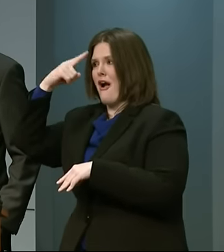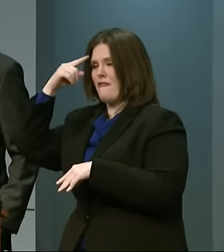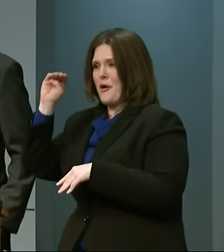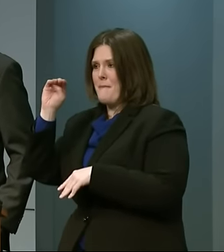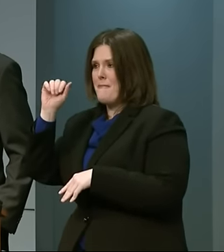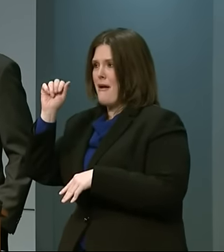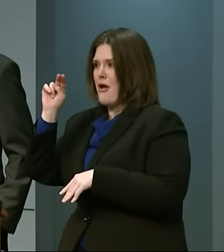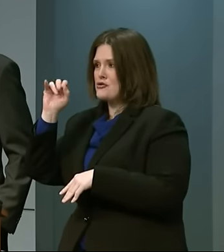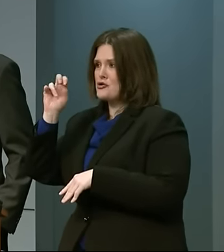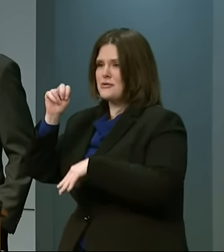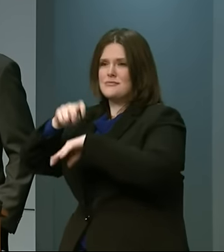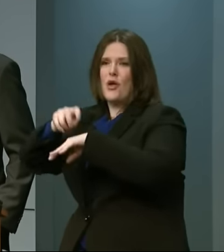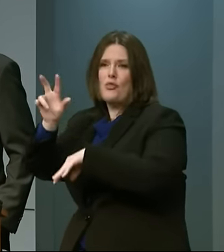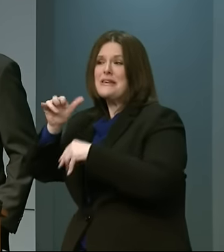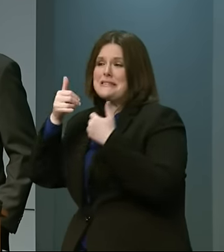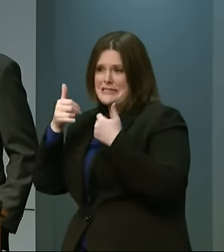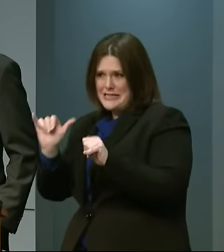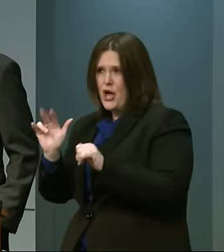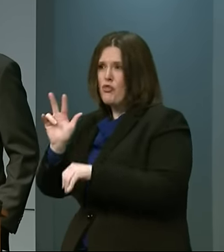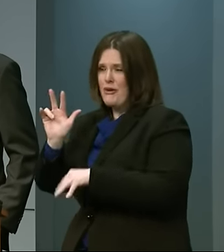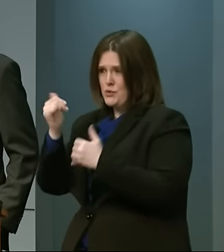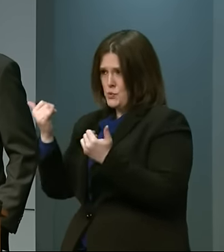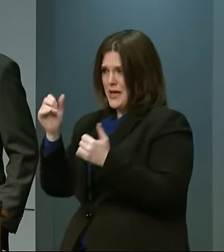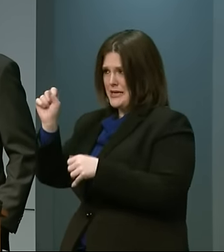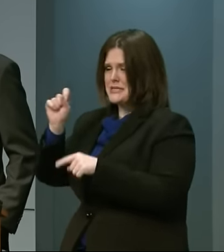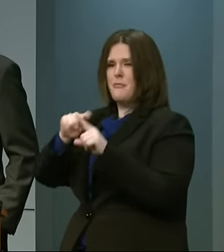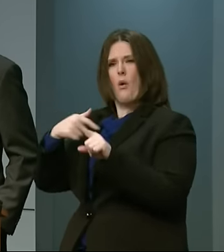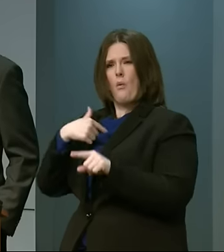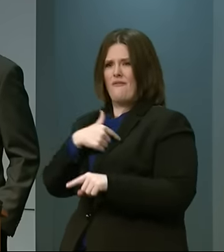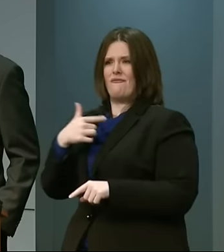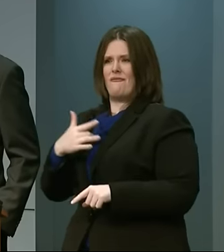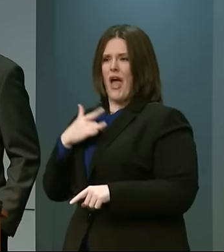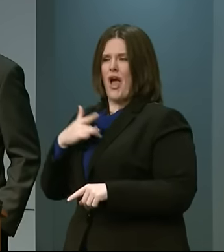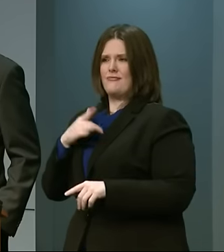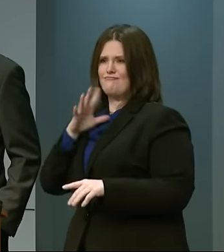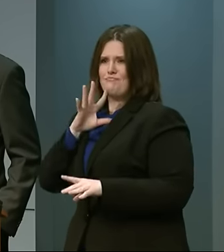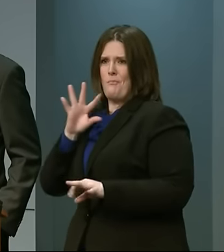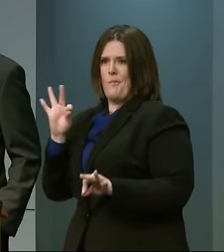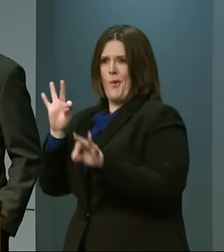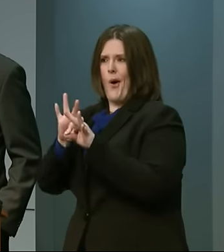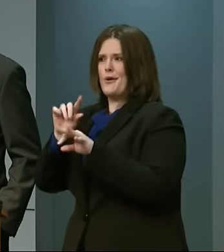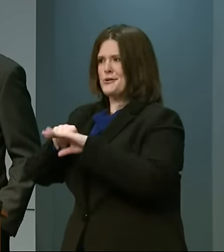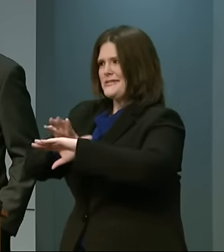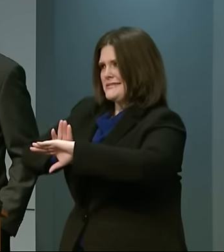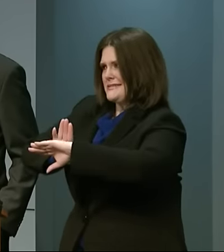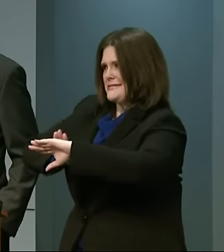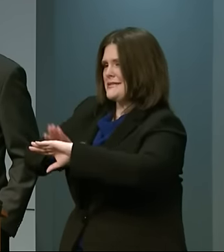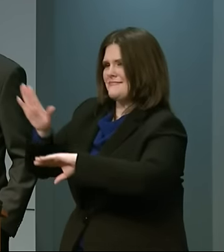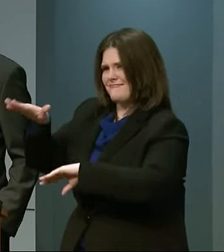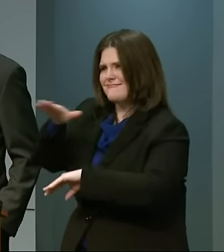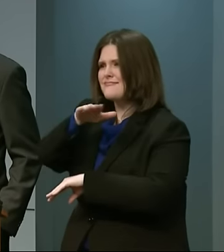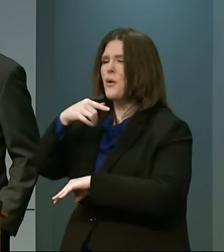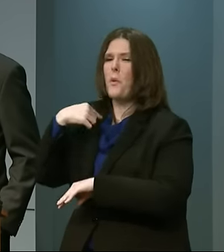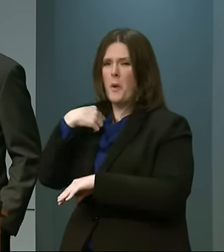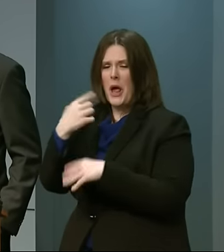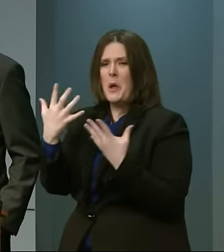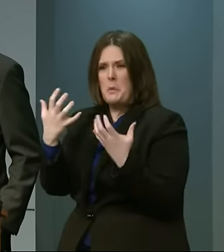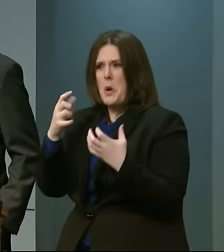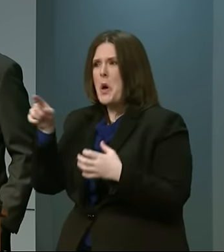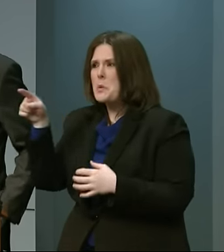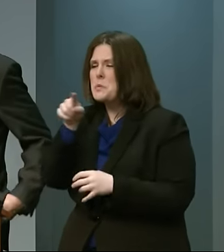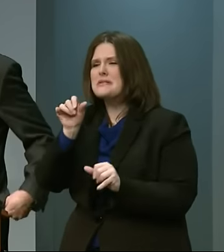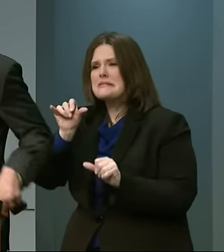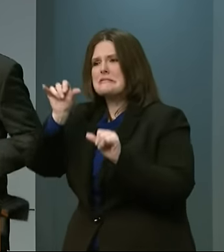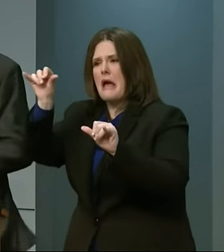o'clock, but we believe that it was important to send the signal that we do want people to